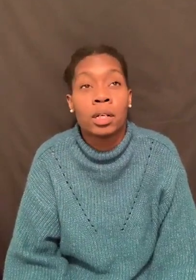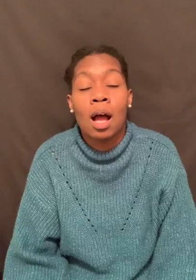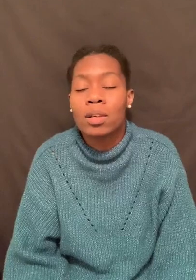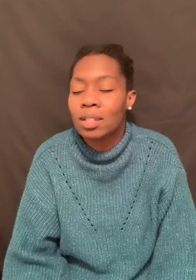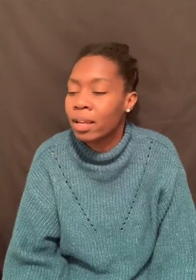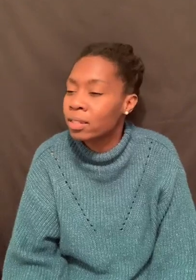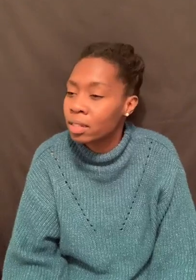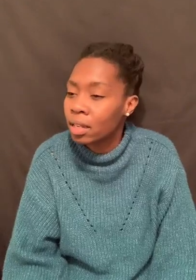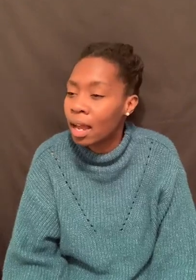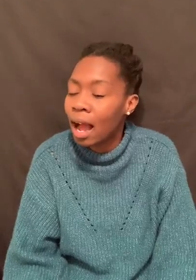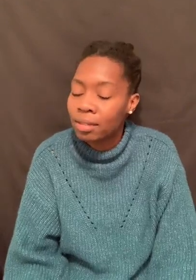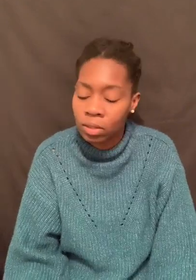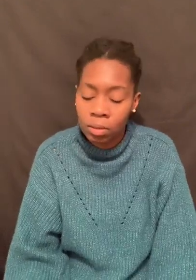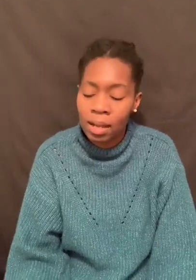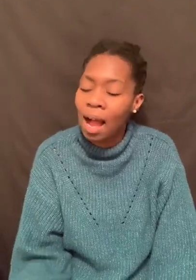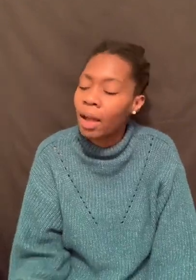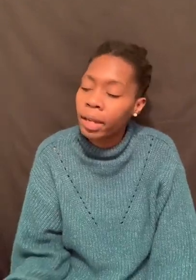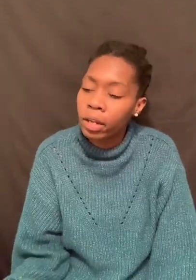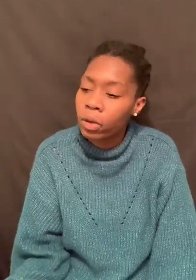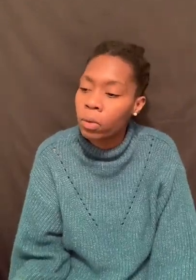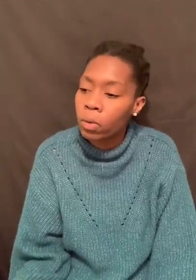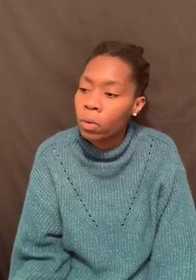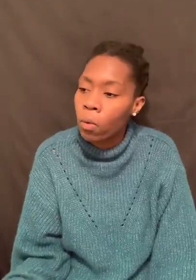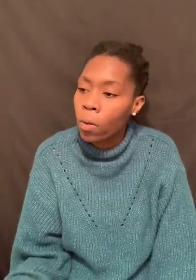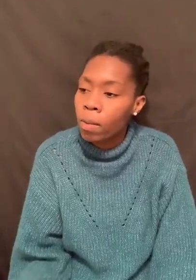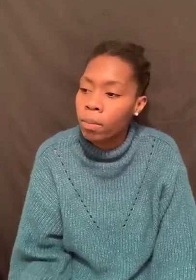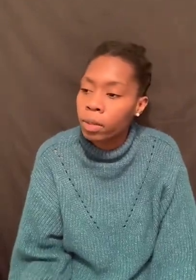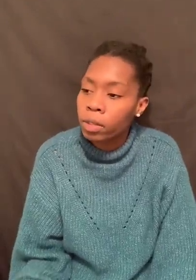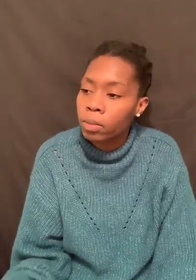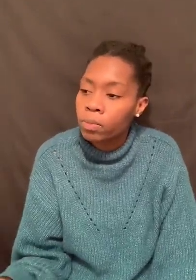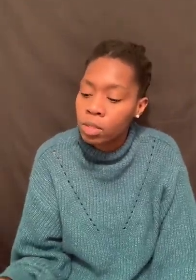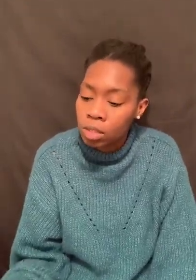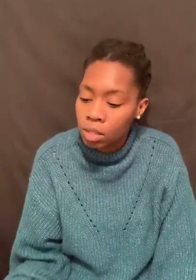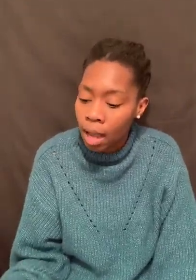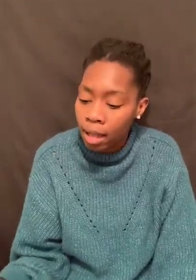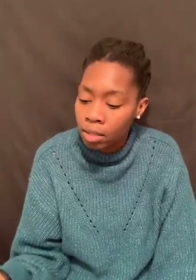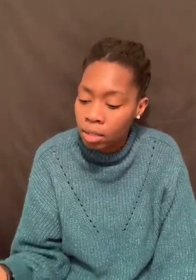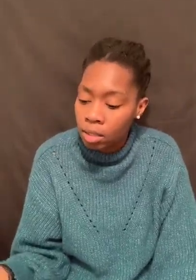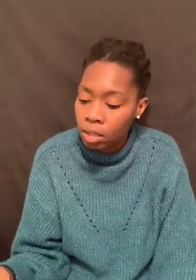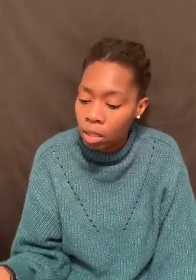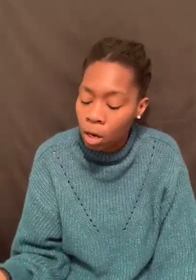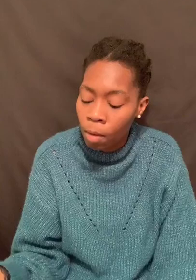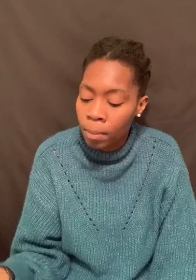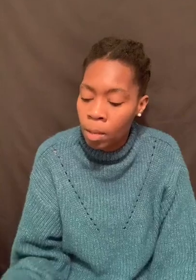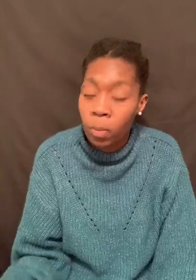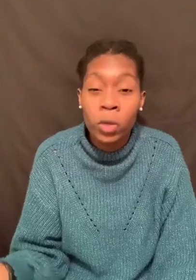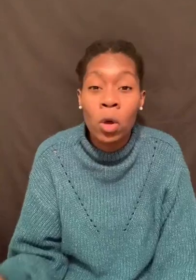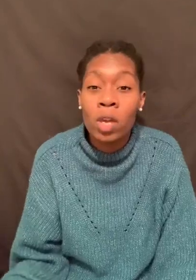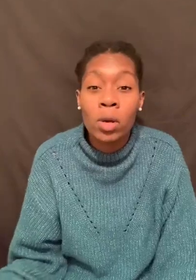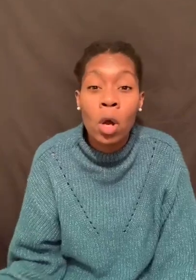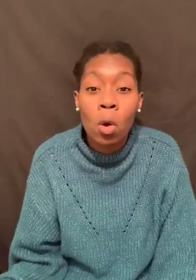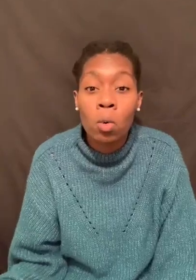I was like, see, like, how can you remember stats about people you don't even know?